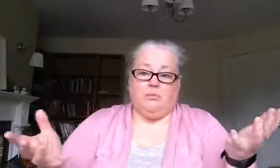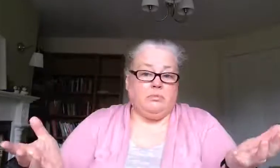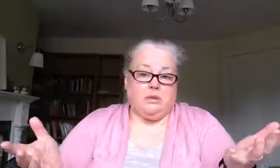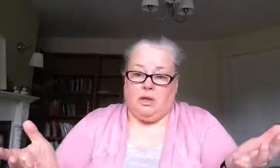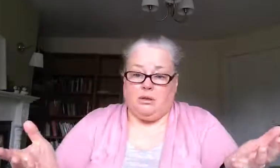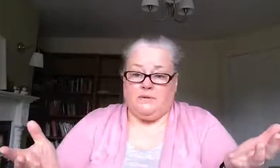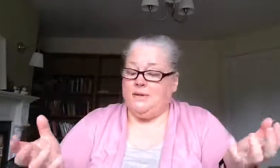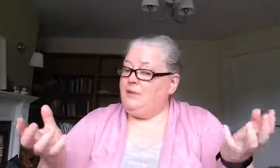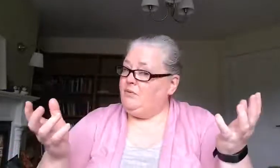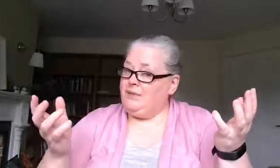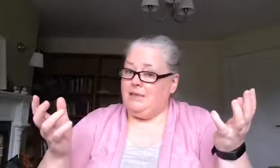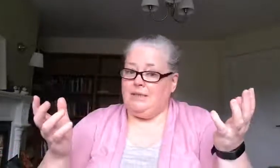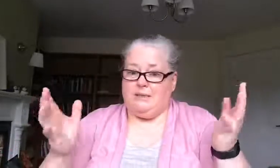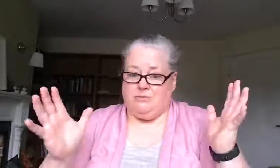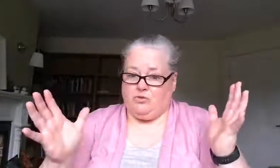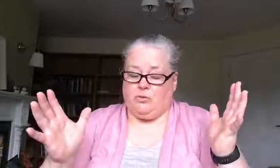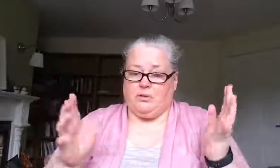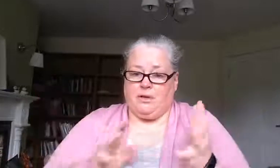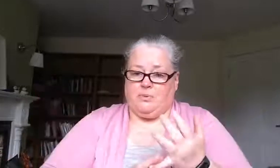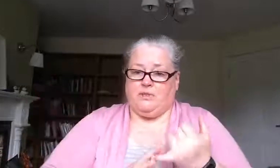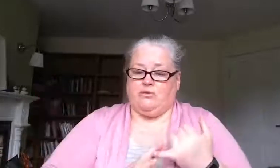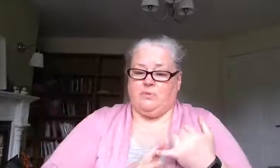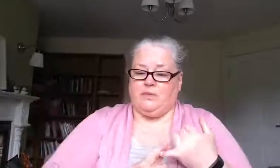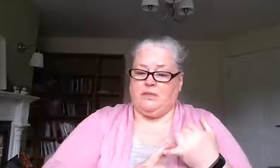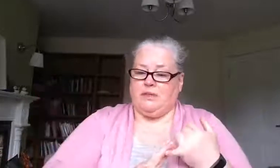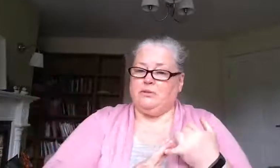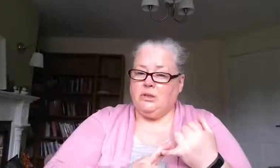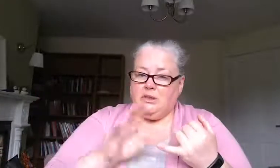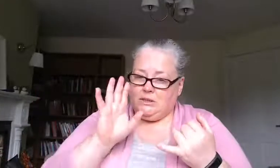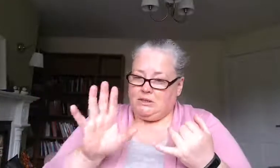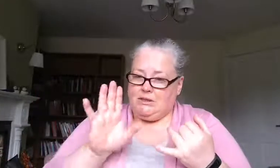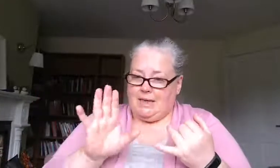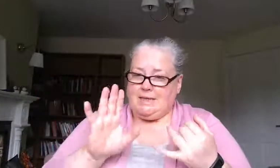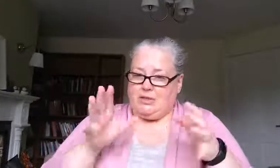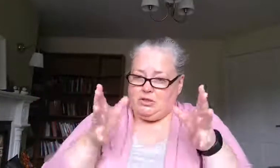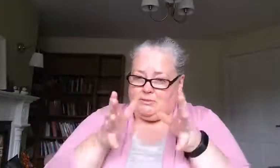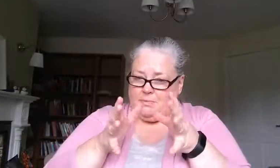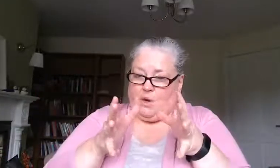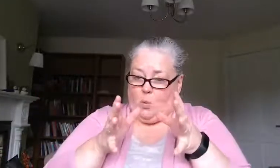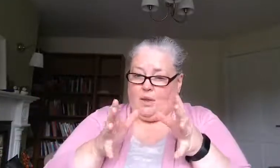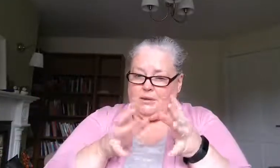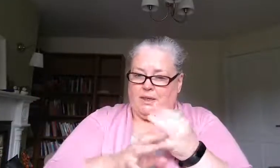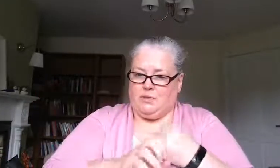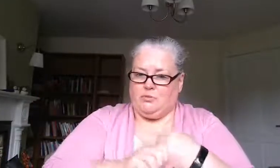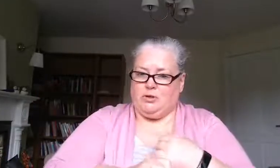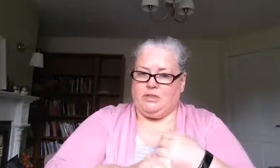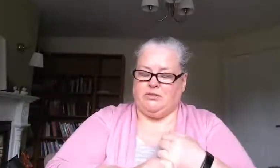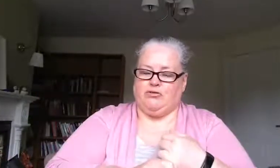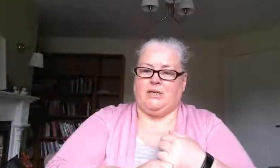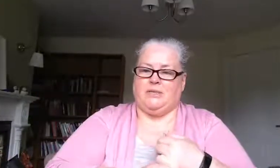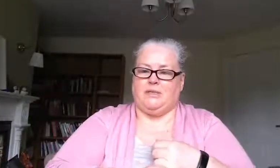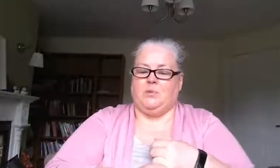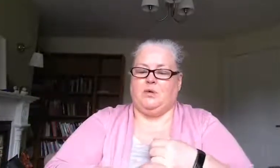toddlers and even teens throw temper tantrums so it's not let's not just pick one thing is what i'm trying to stress this morning